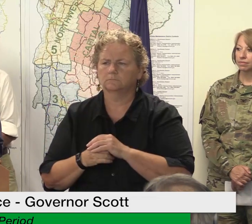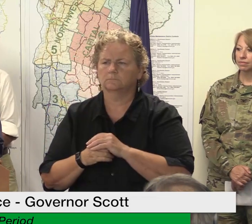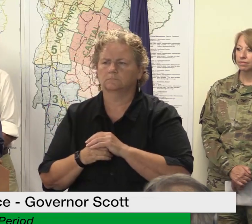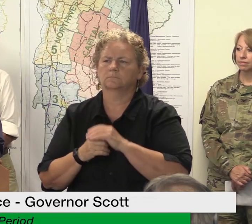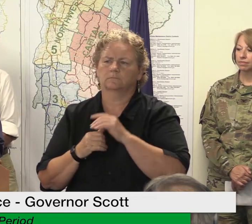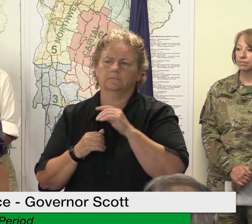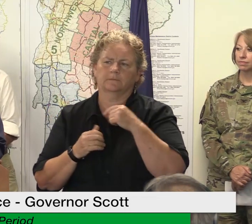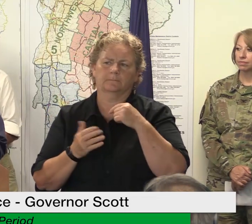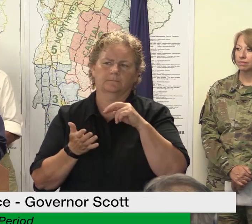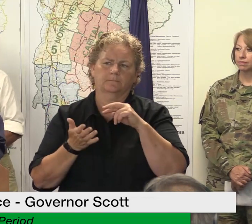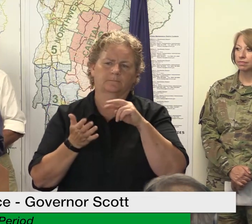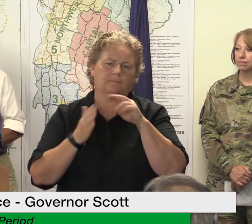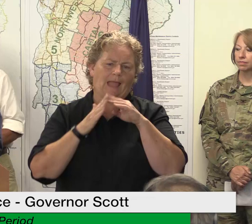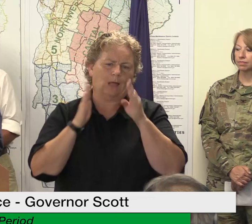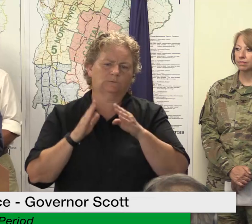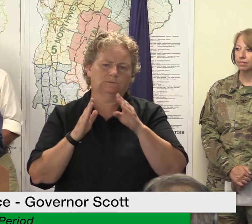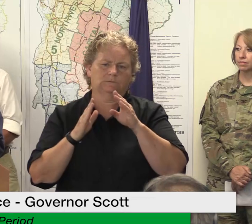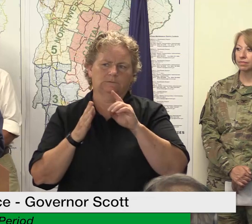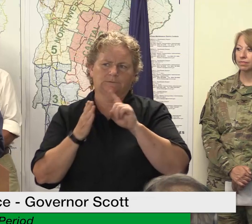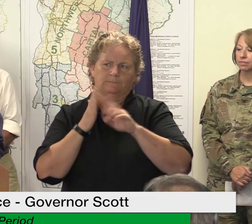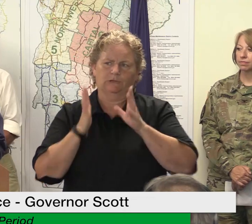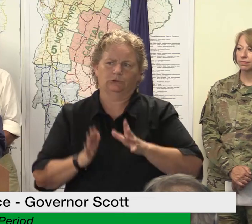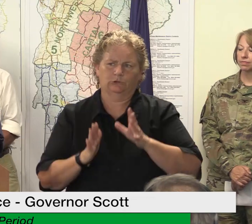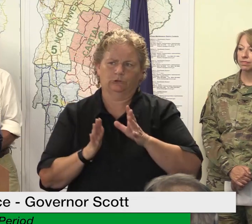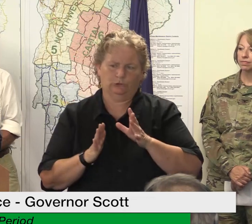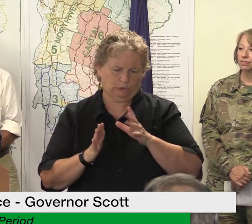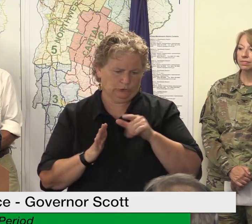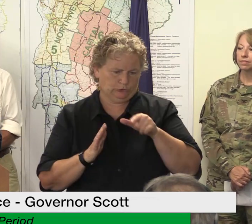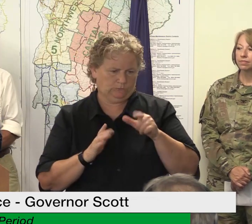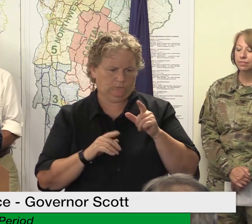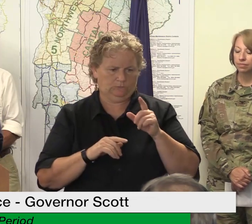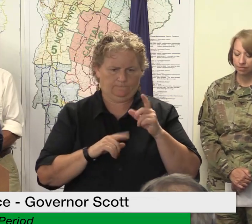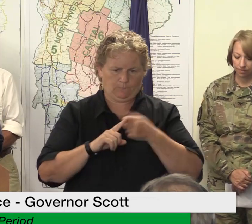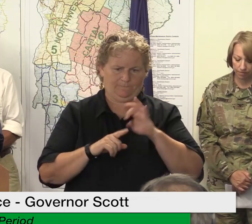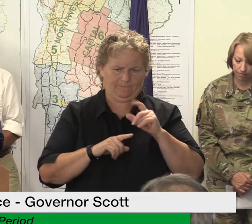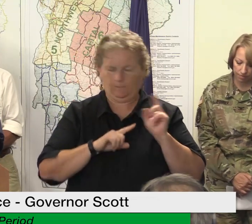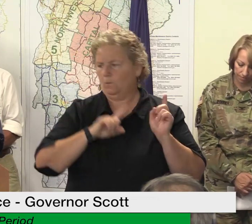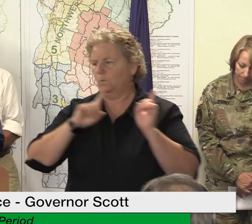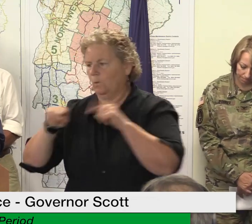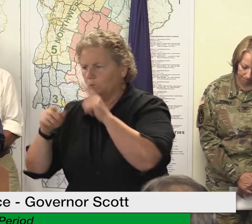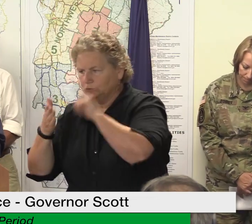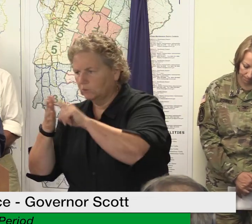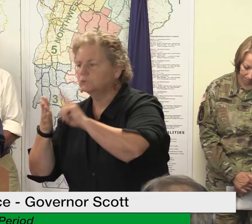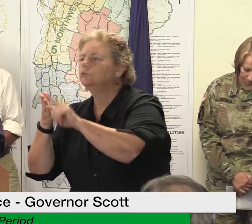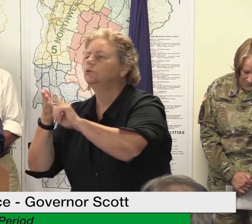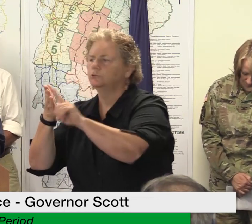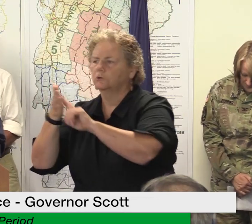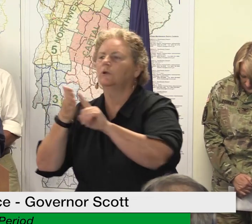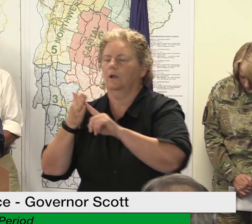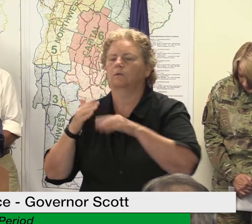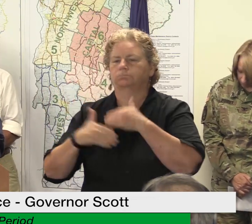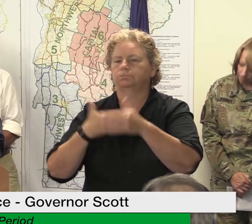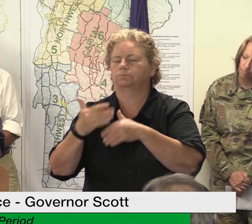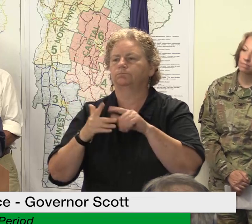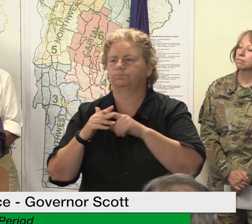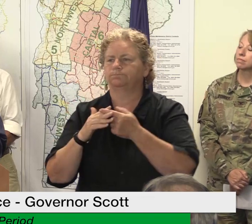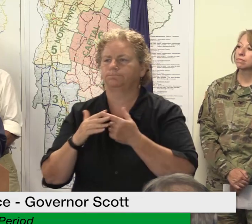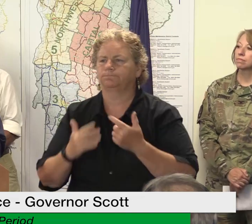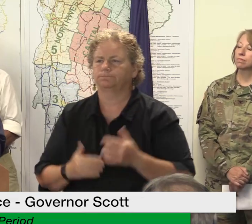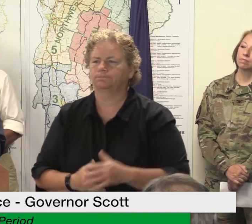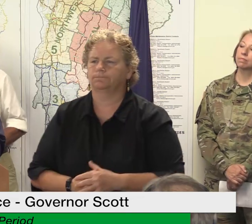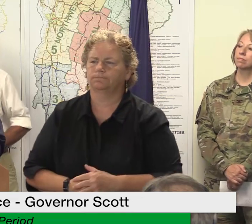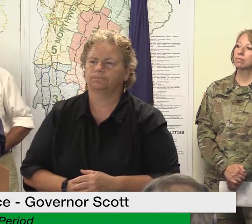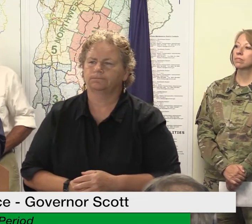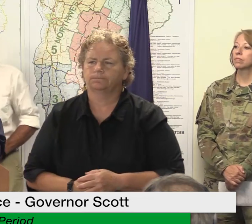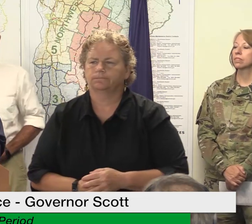a look at the damages at home and that's where the process starts and again so in brief for those in undeclared counties you know there are a number of